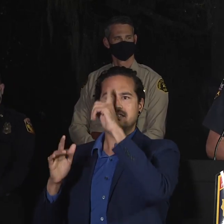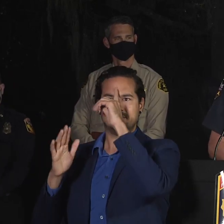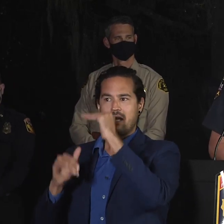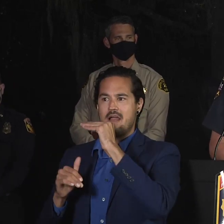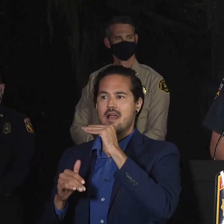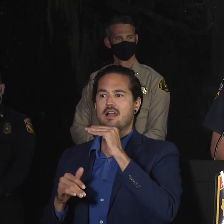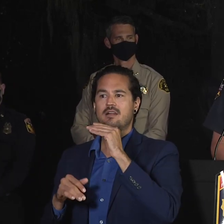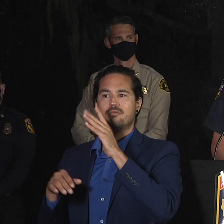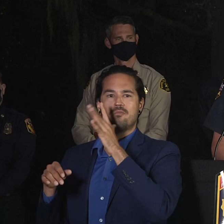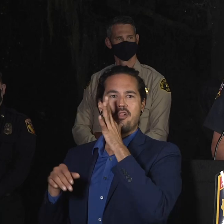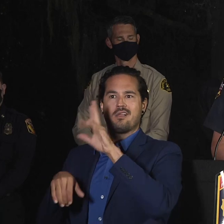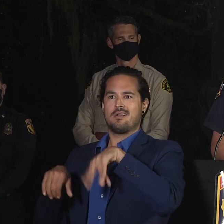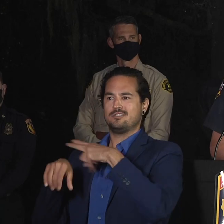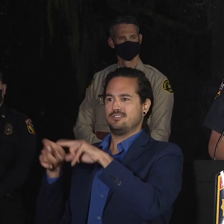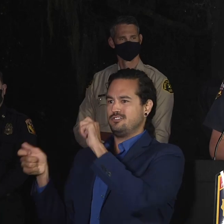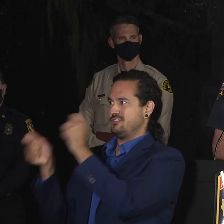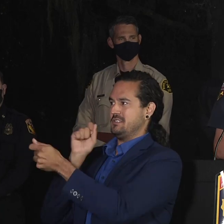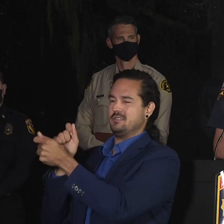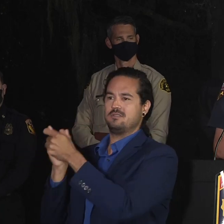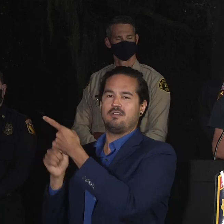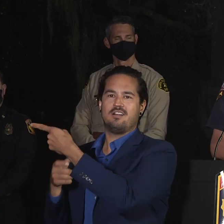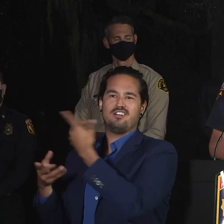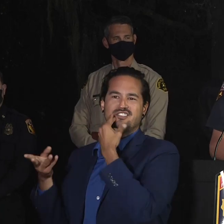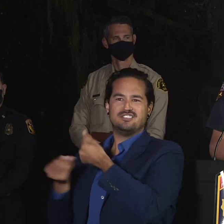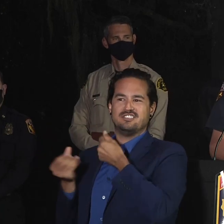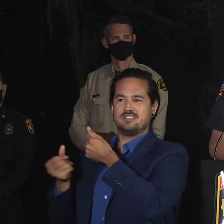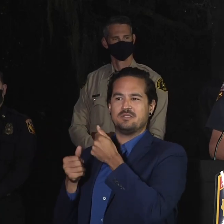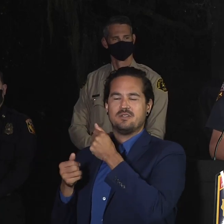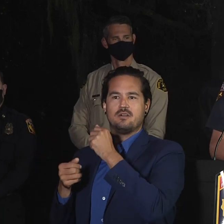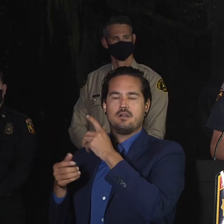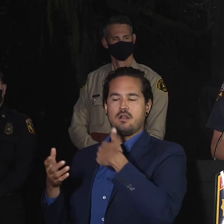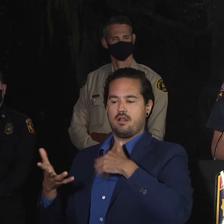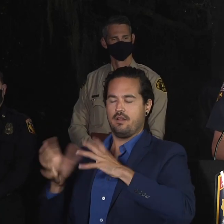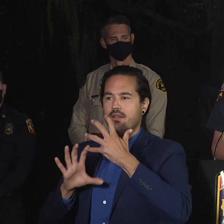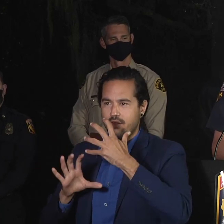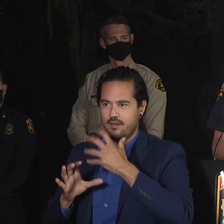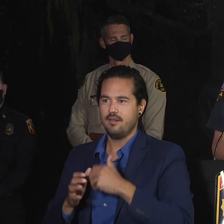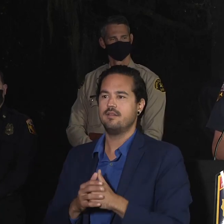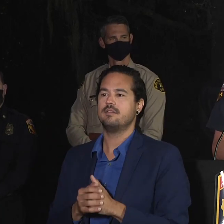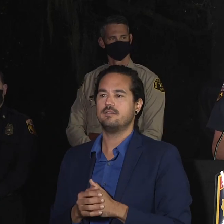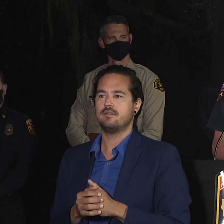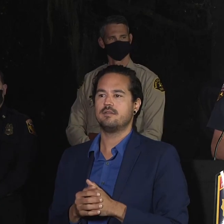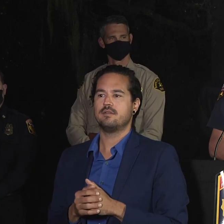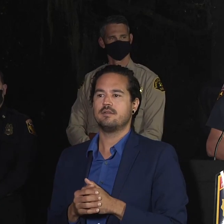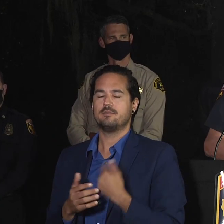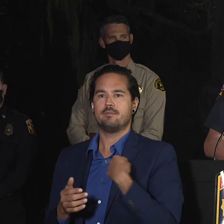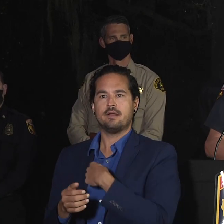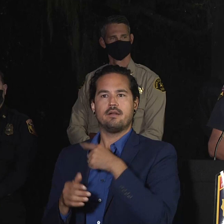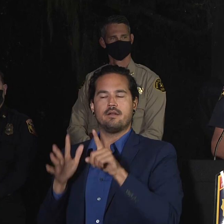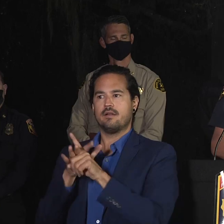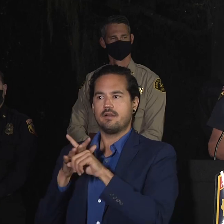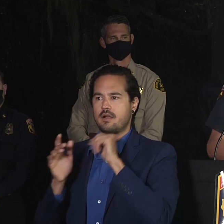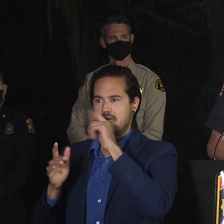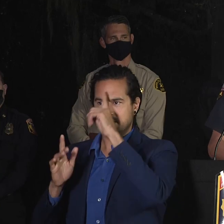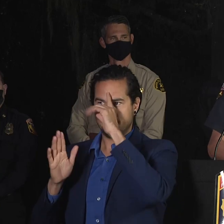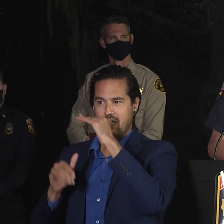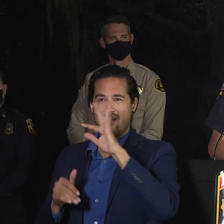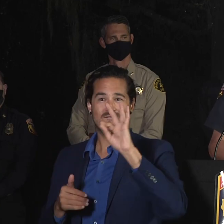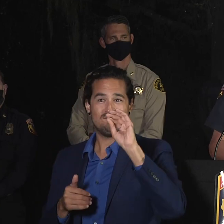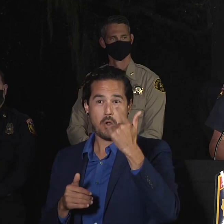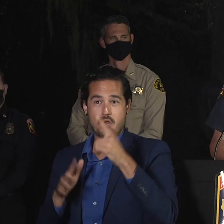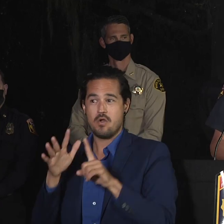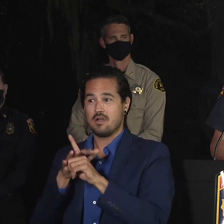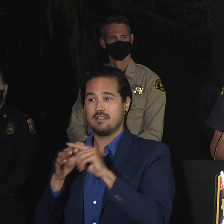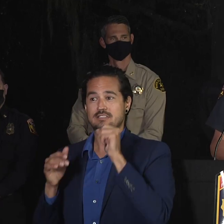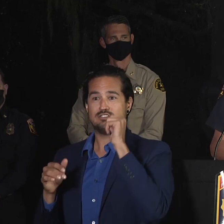playing with us, toying with us. So it wasn't expected that marine layer last as long as it did. So by the time it burned off, it was much later than we